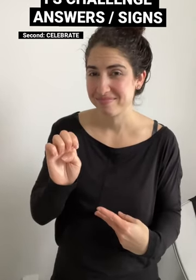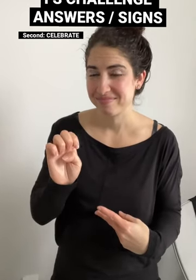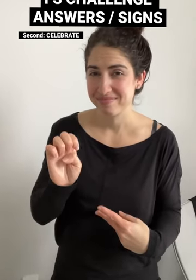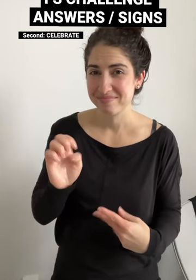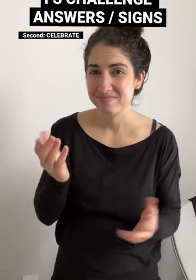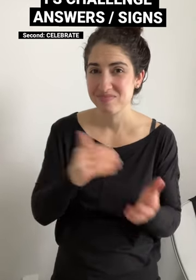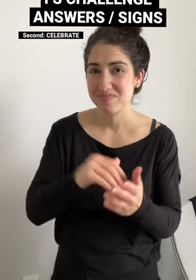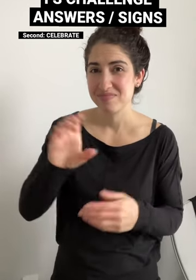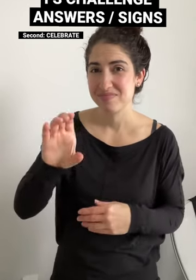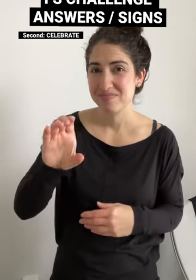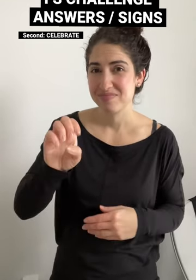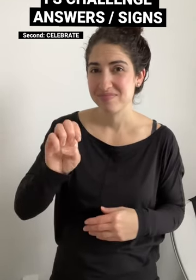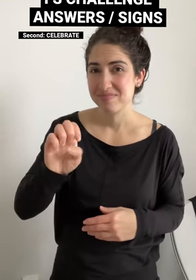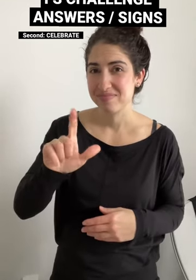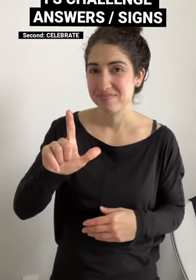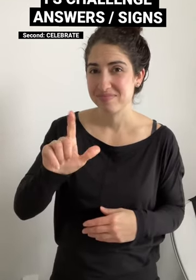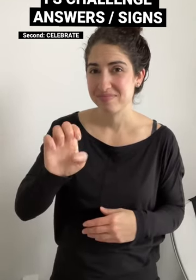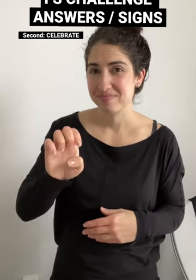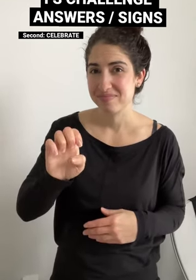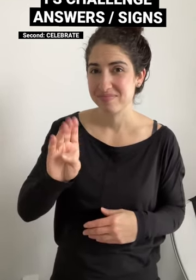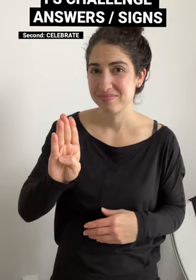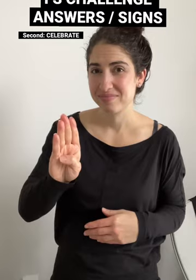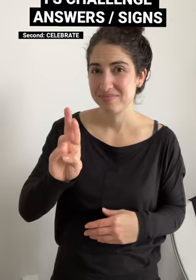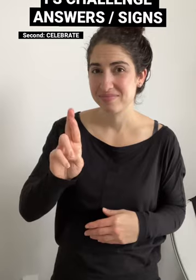Again, celebrate.